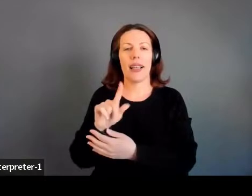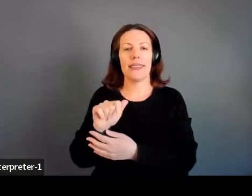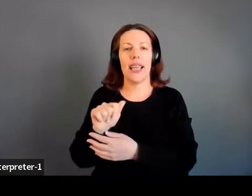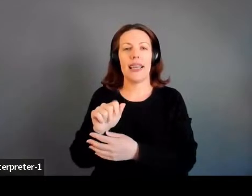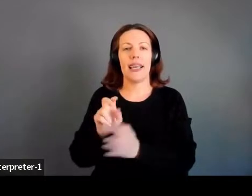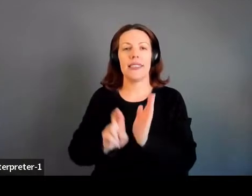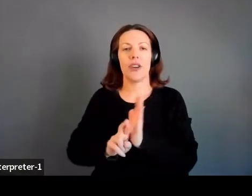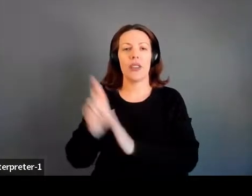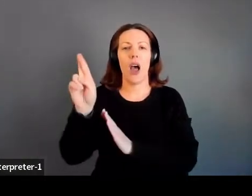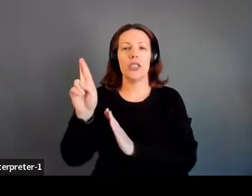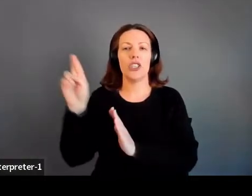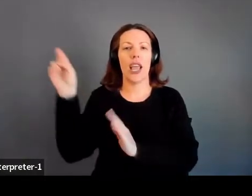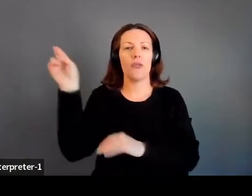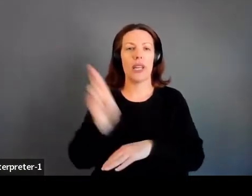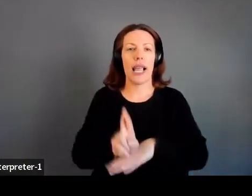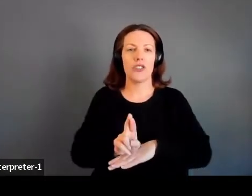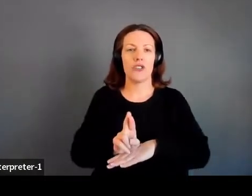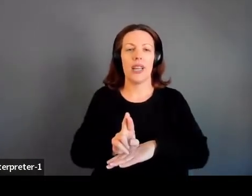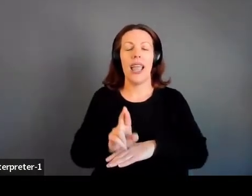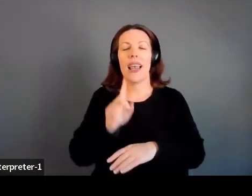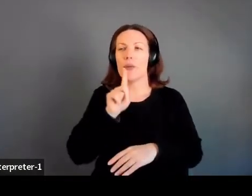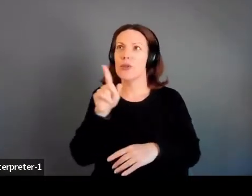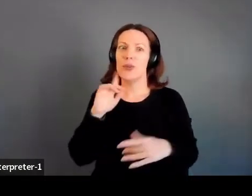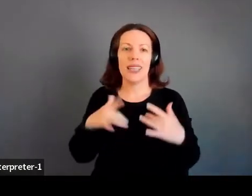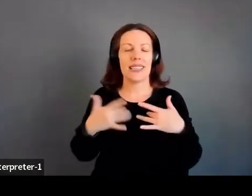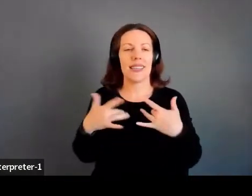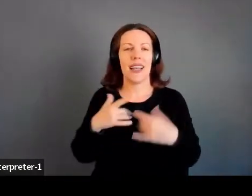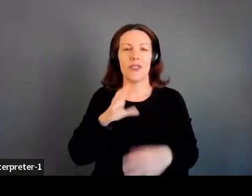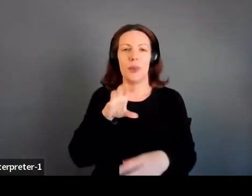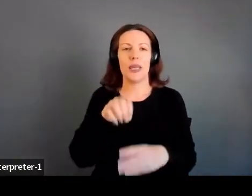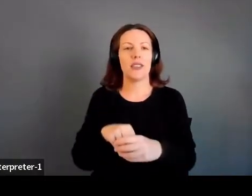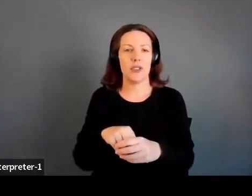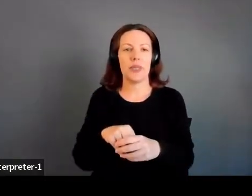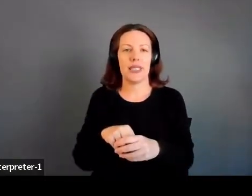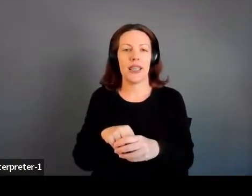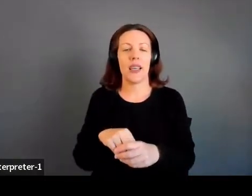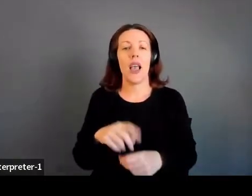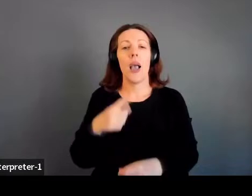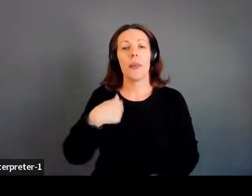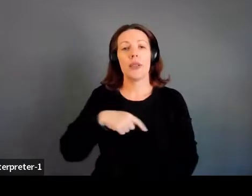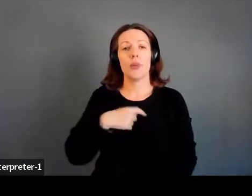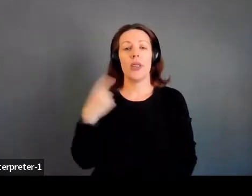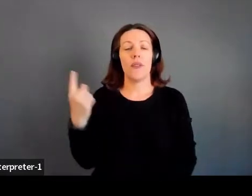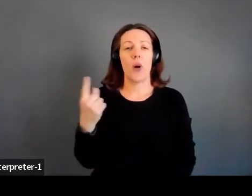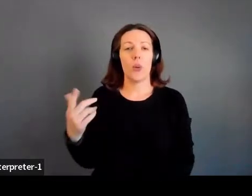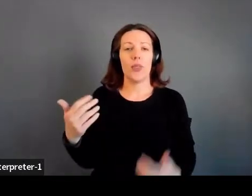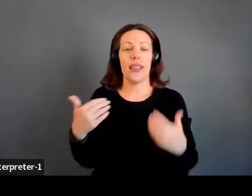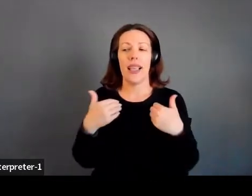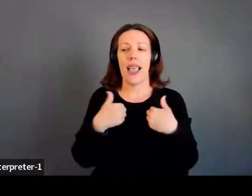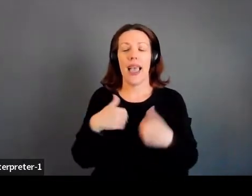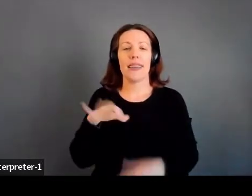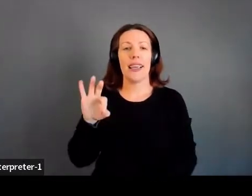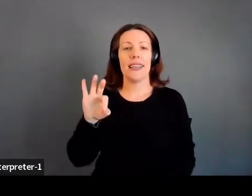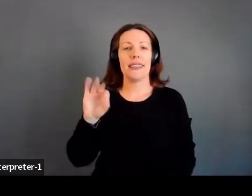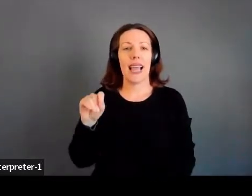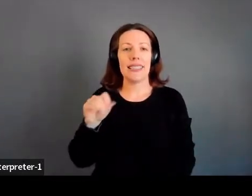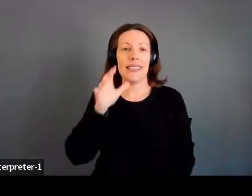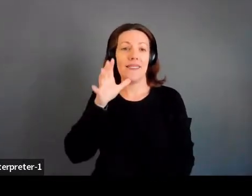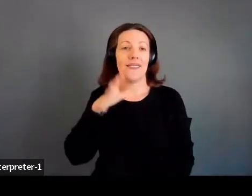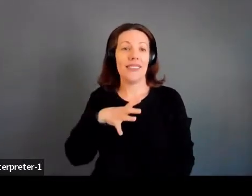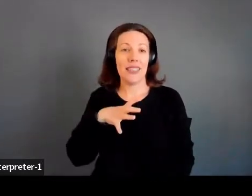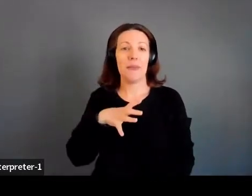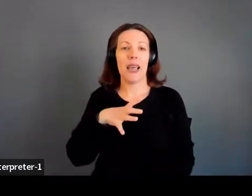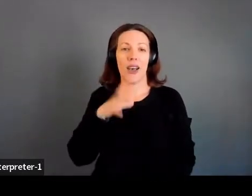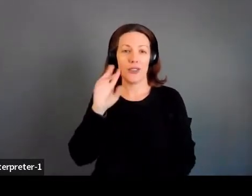and landing portions of flight. And I was so excited to contribute to that because we have only had, uh, 90 female bodies